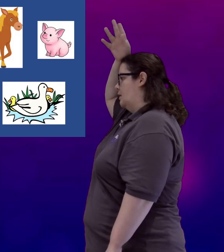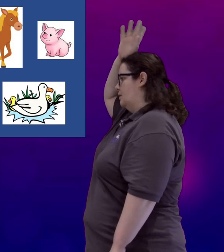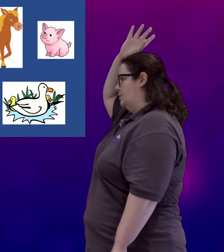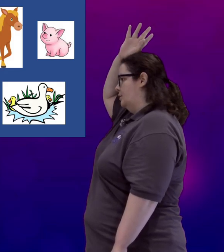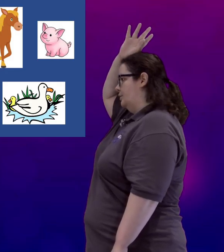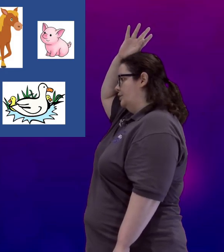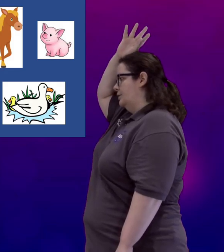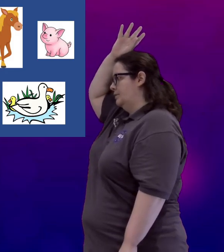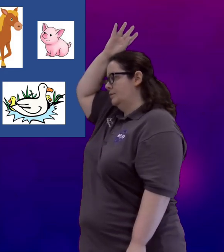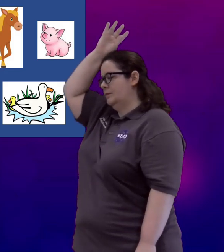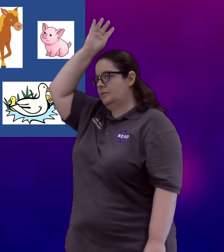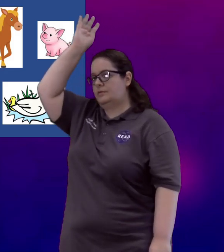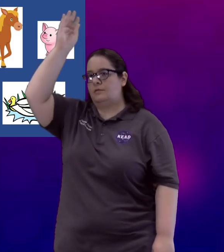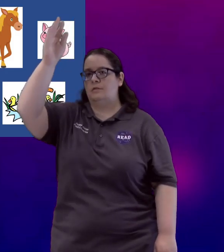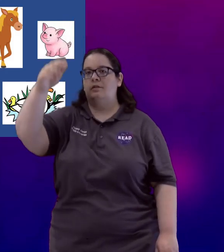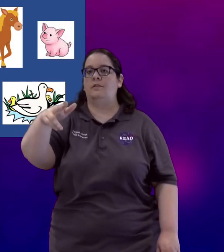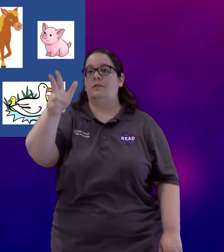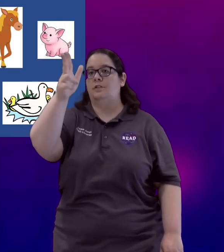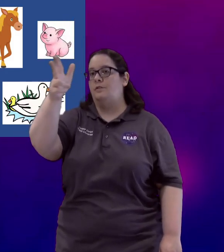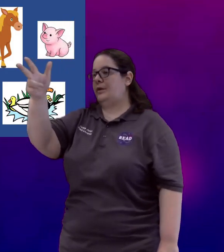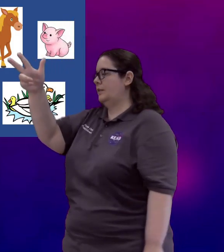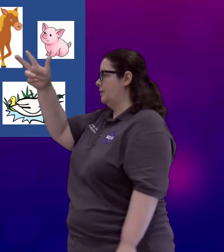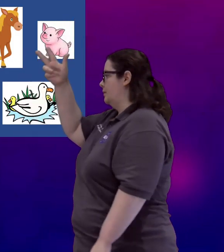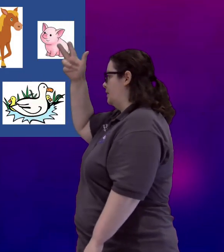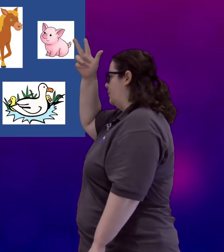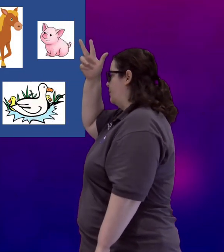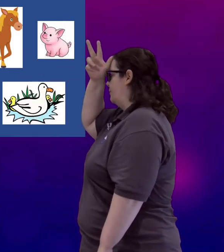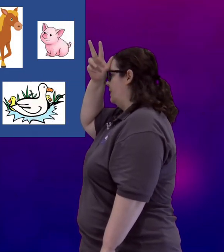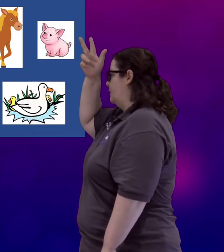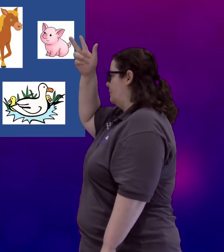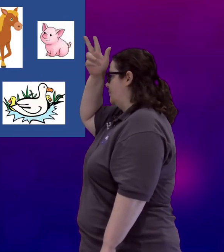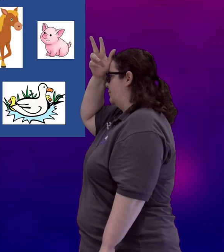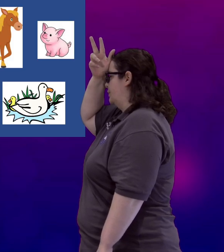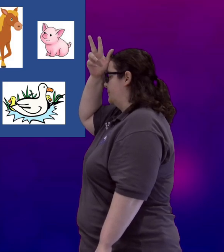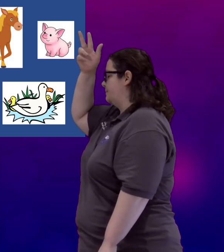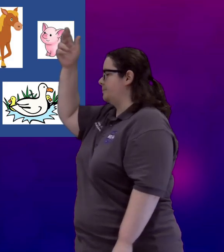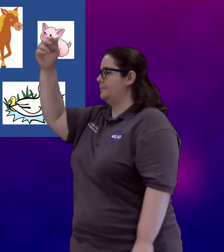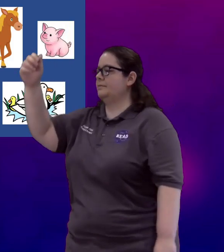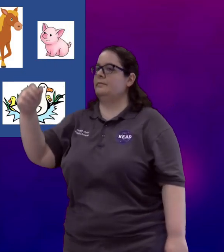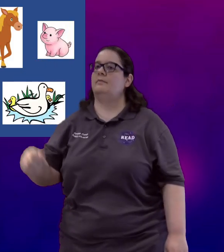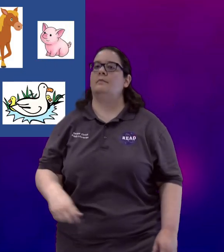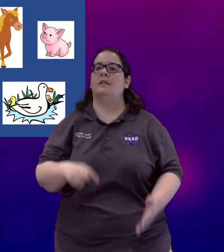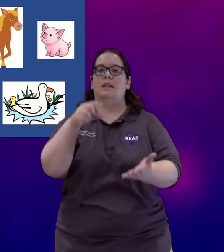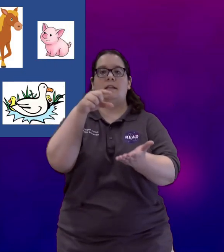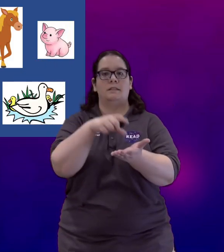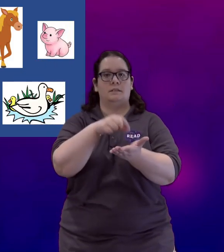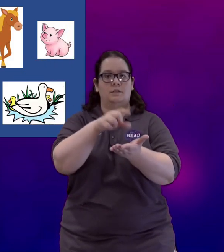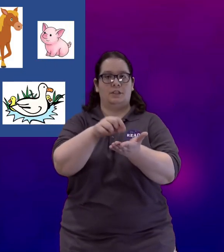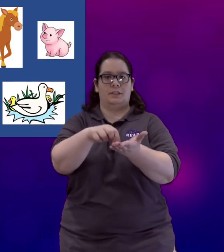So rooster you can also do it with the number three rooster and chicken.